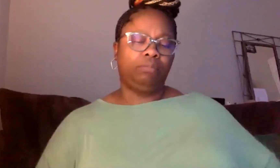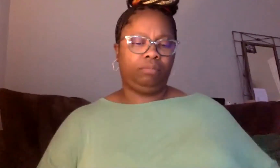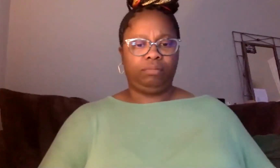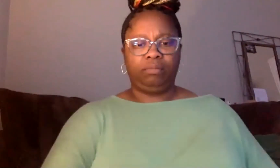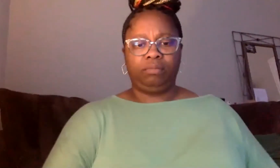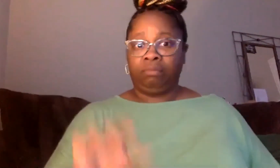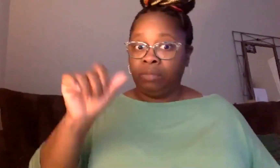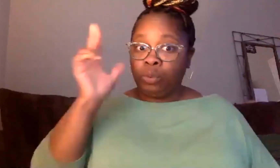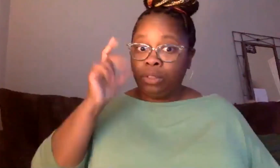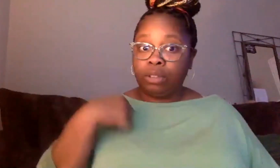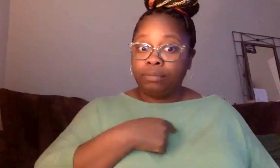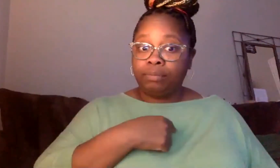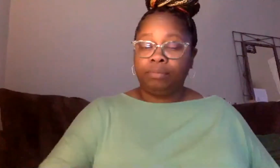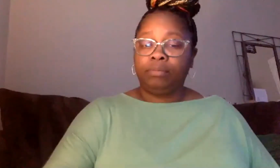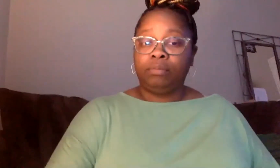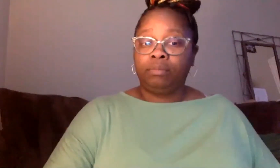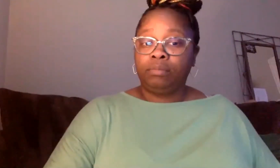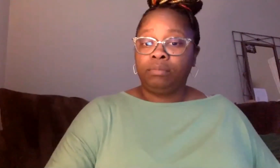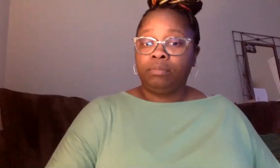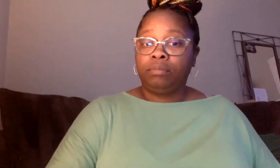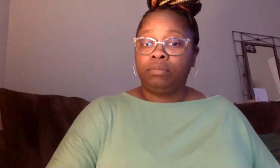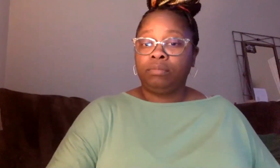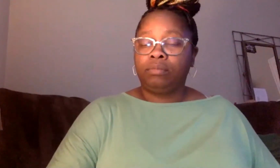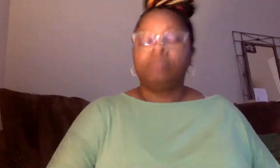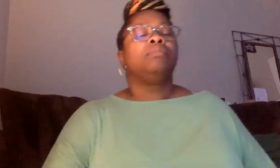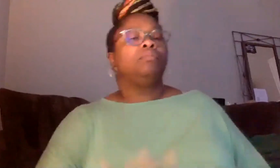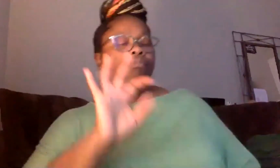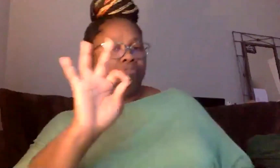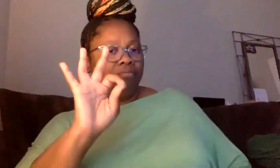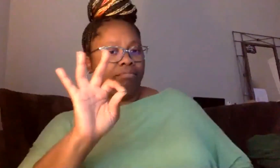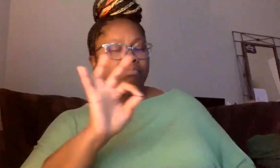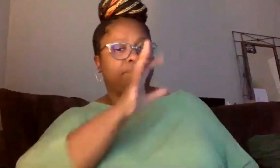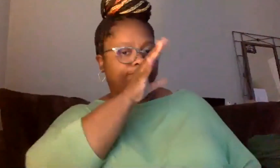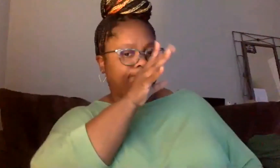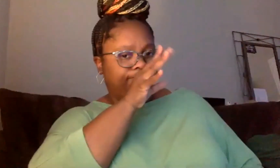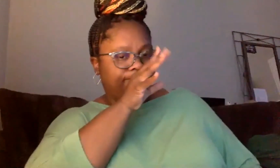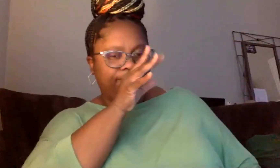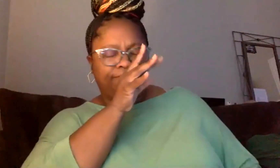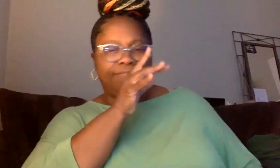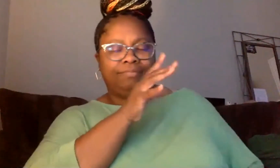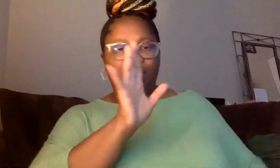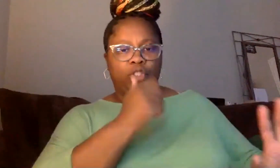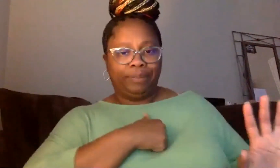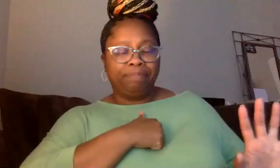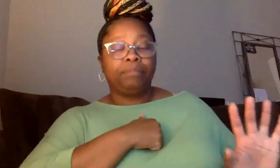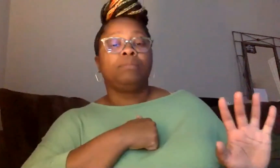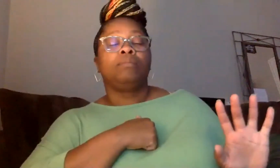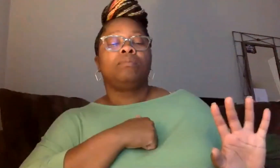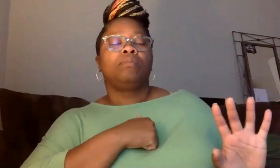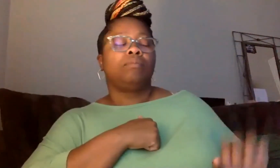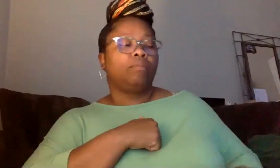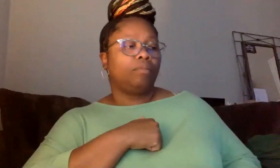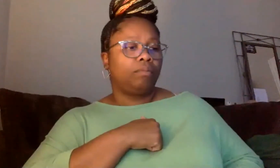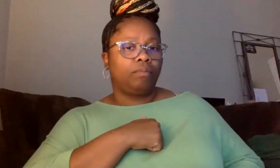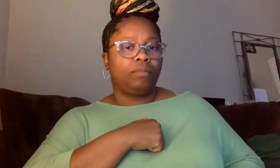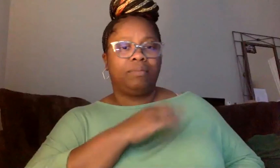Can you hear us? Are you muted? Ahlam? Ah, yes. No, I, it took two steps, I guess. Sorry. I appear as